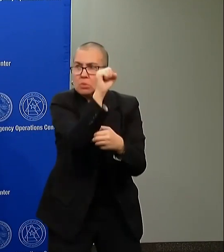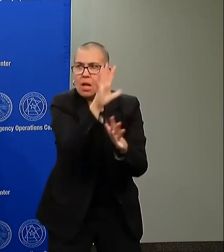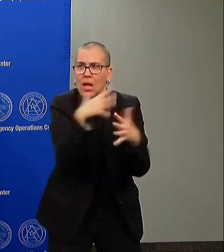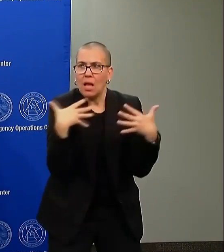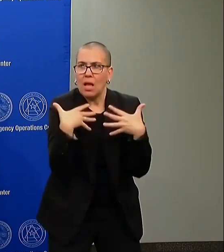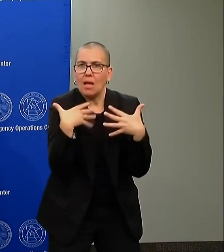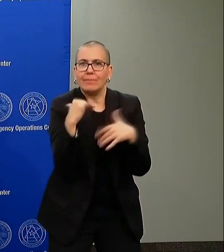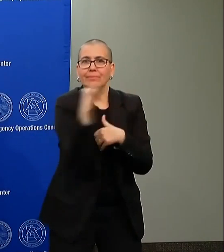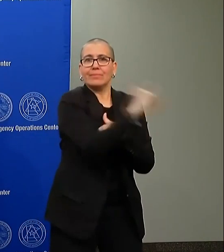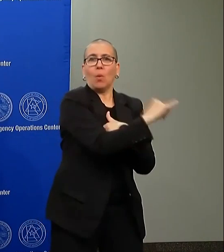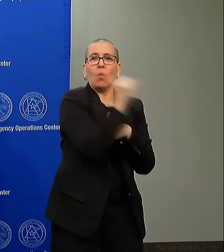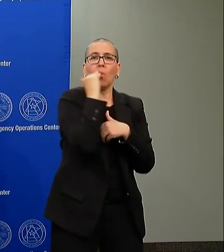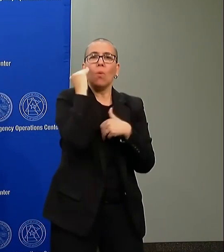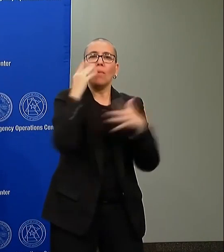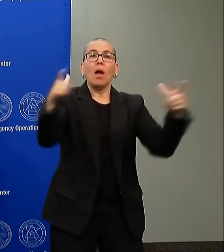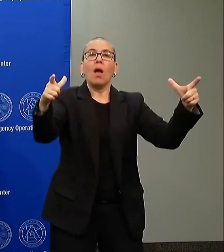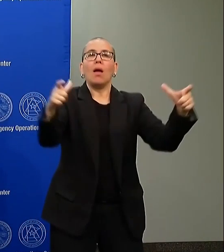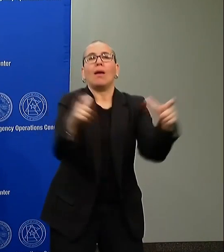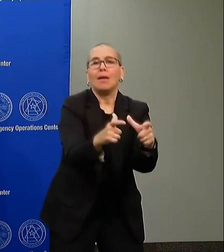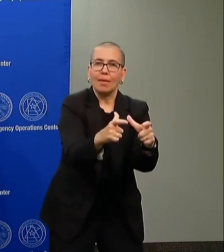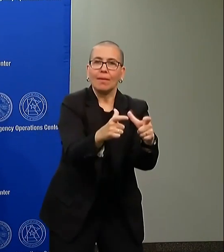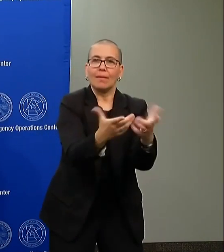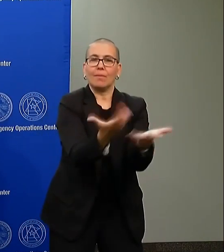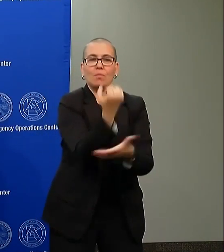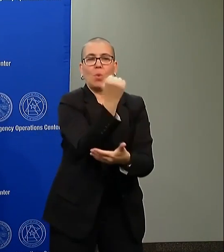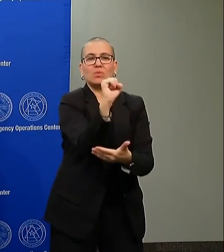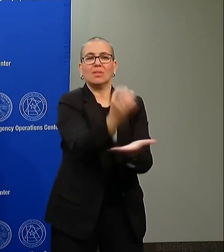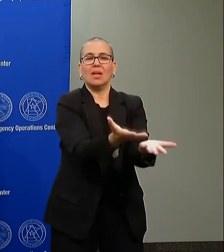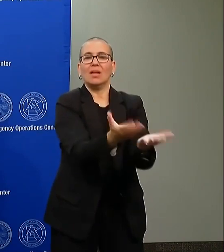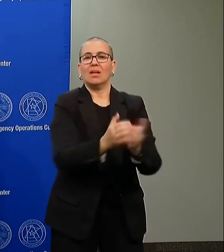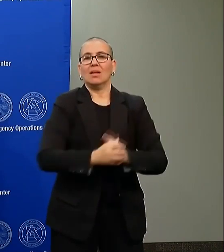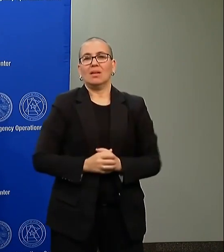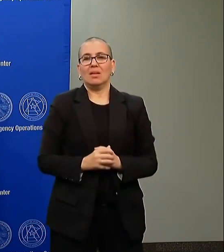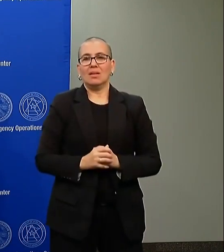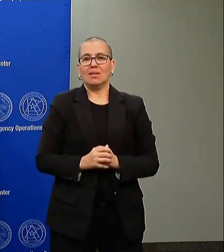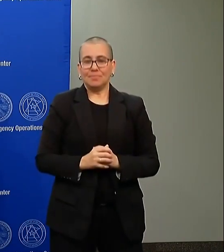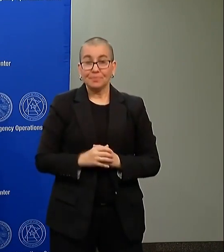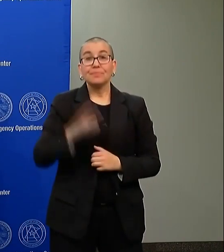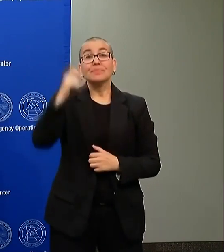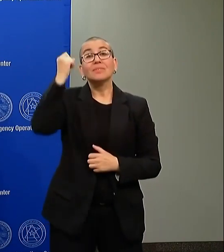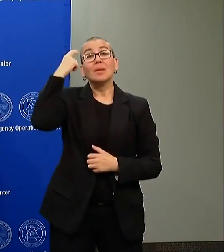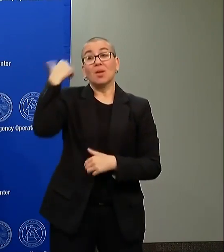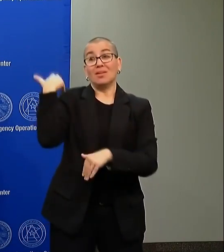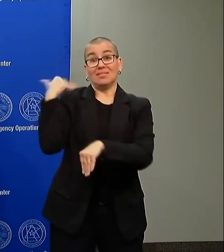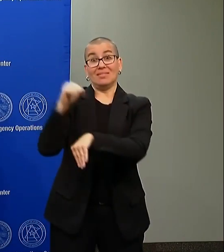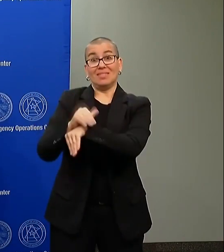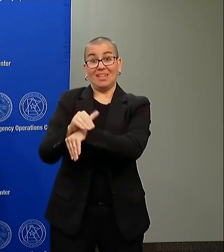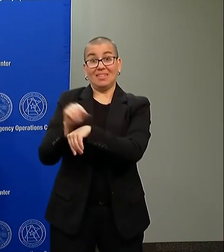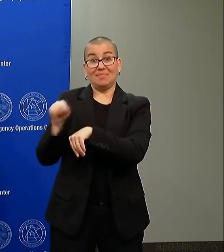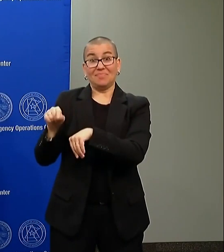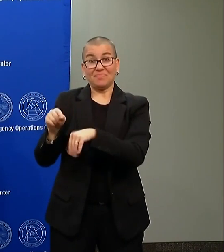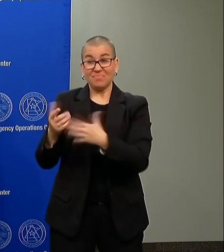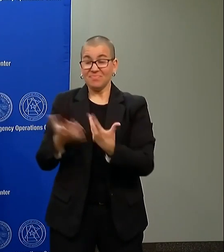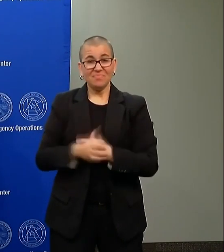In Saint Paul last night and across our twin cities, a curfew went into effect.